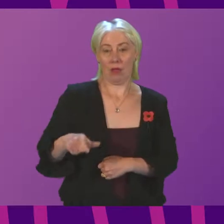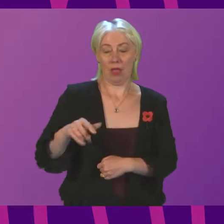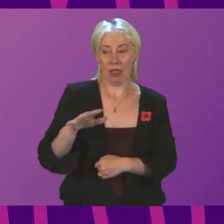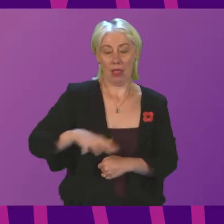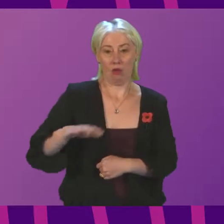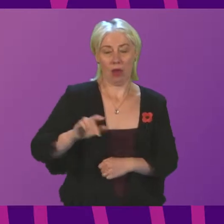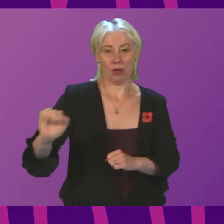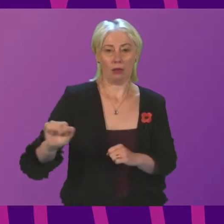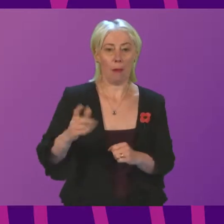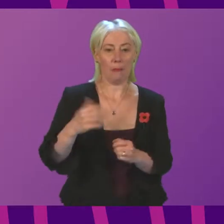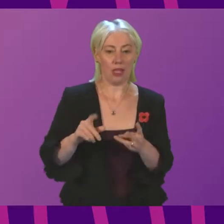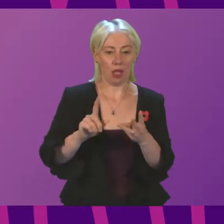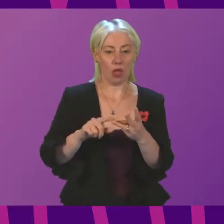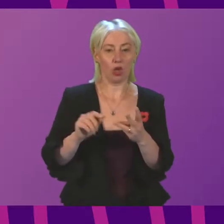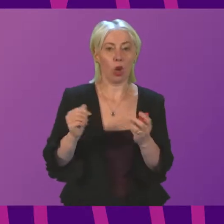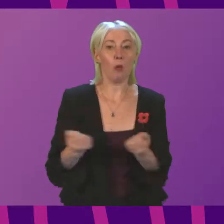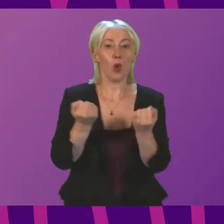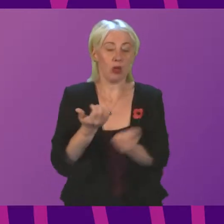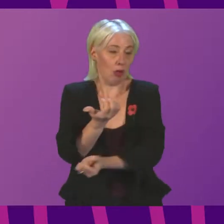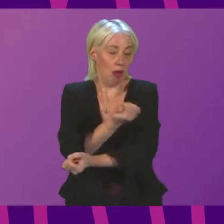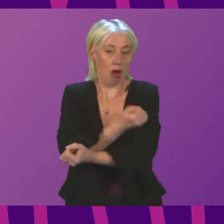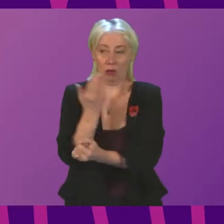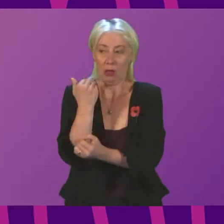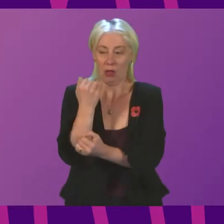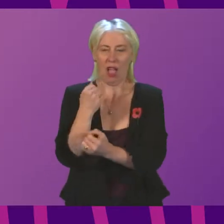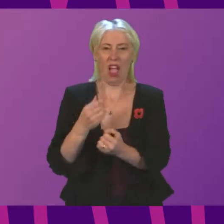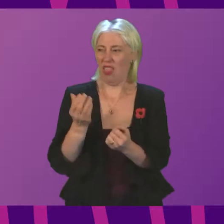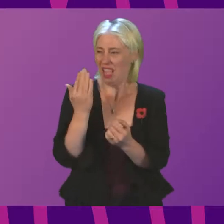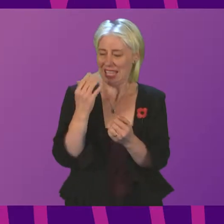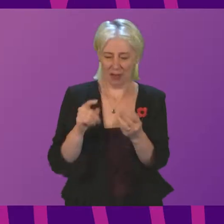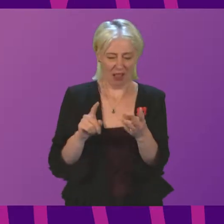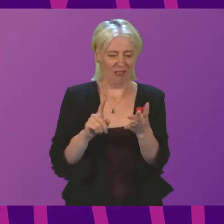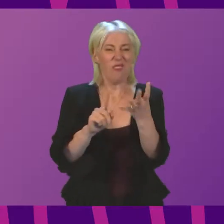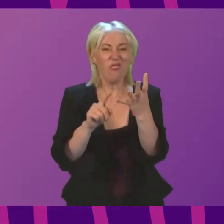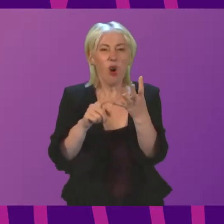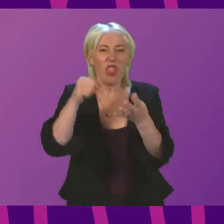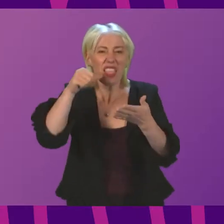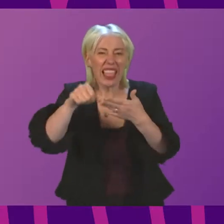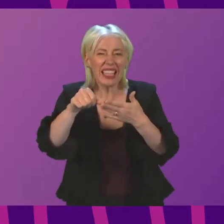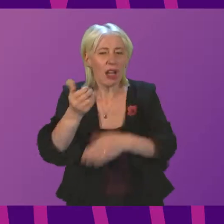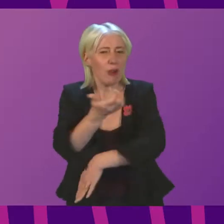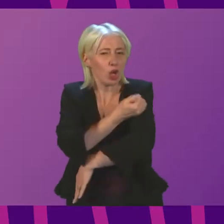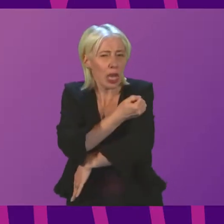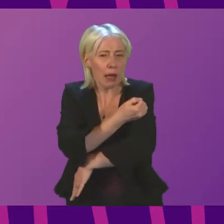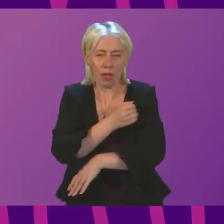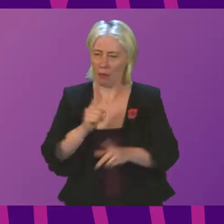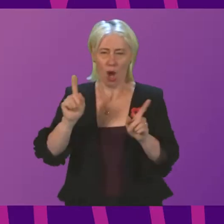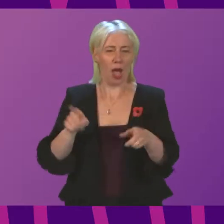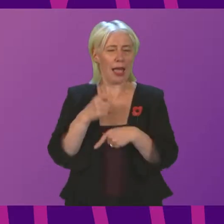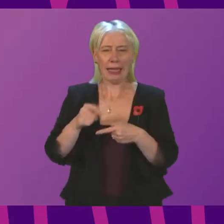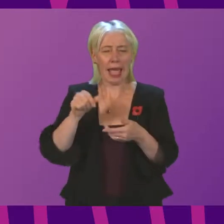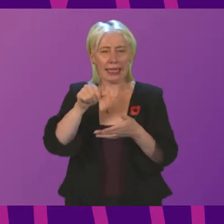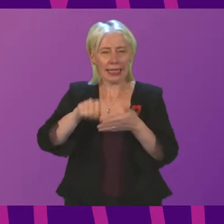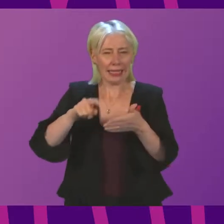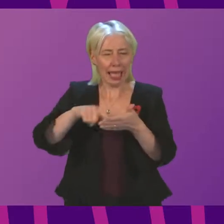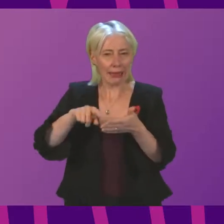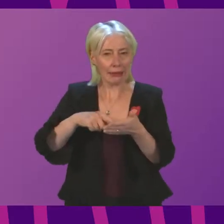her booster vaccine some time ago, but yesterday she received a fourth letter calling her for a jab. She has been a bit unable to cancel the appointment, but